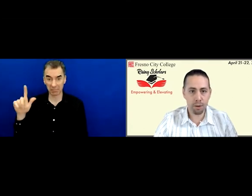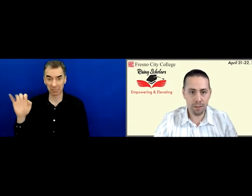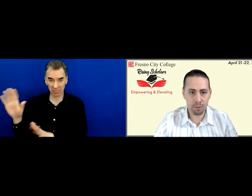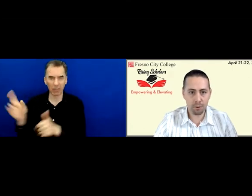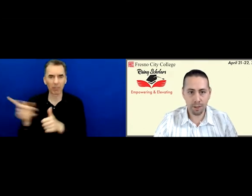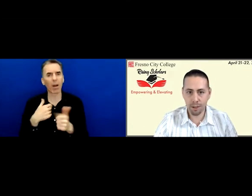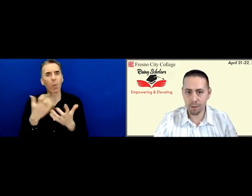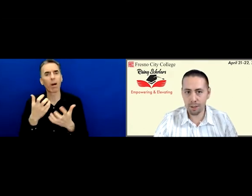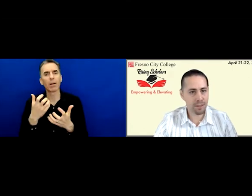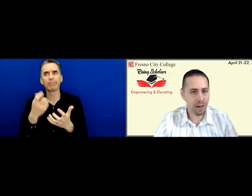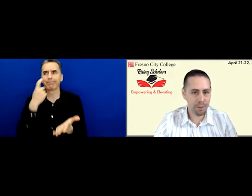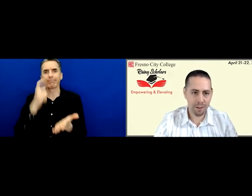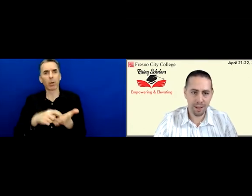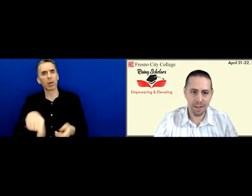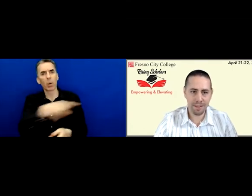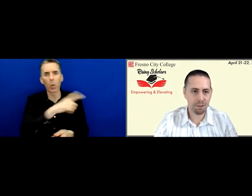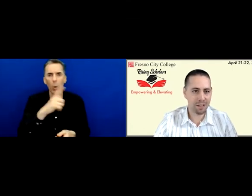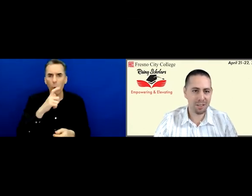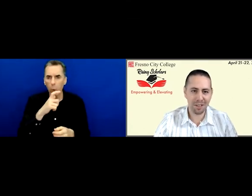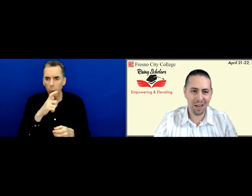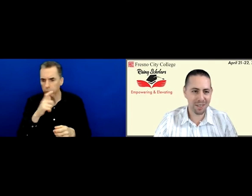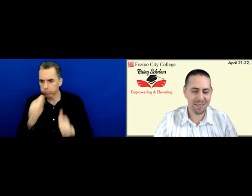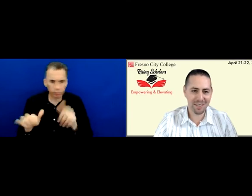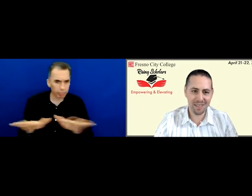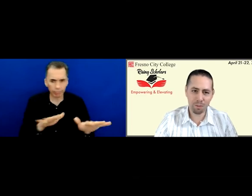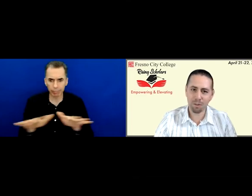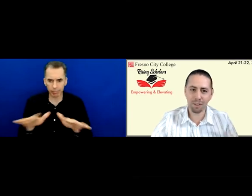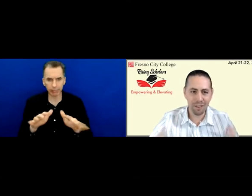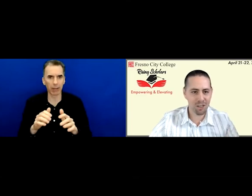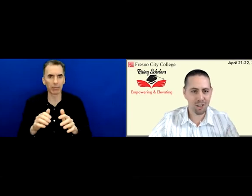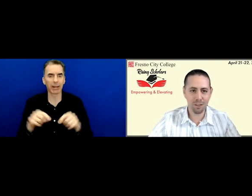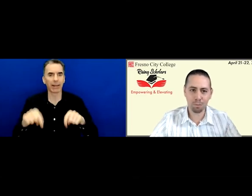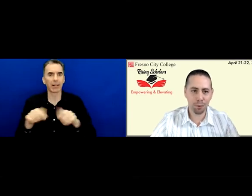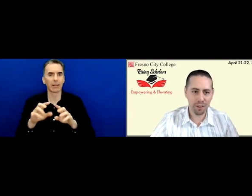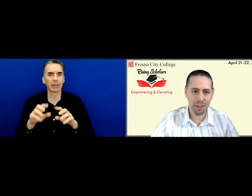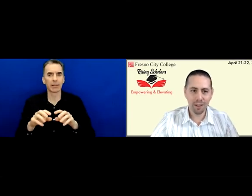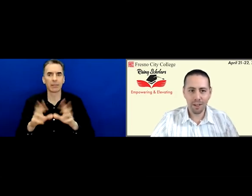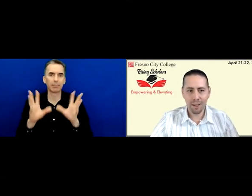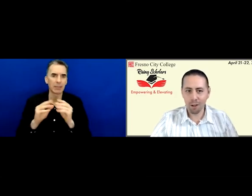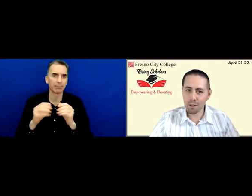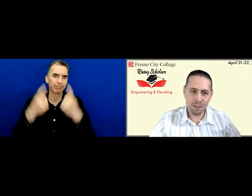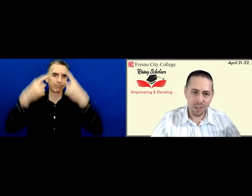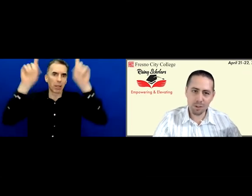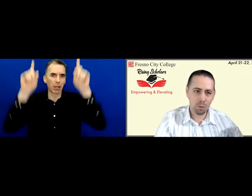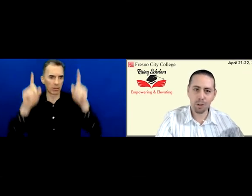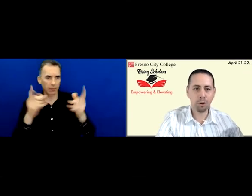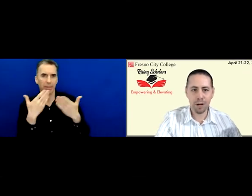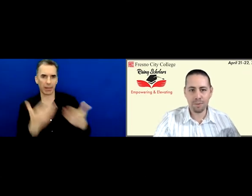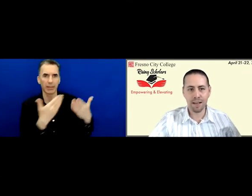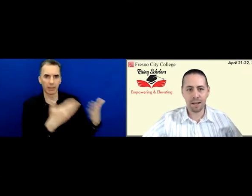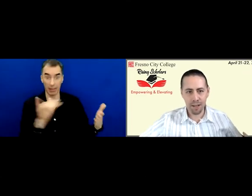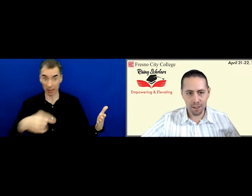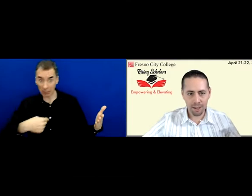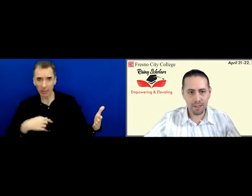this event possible. It was not me as the director of Student Equity and Success, I provide leadership and support, and this is one of the